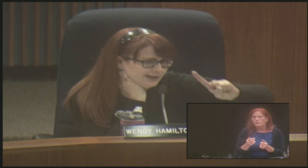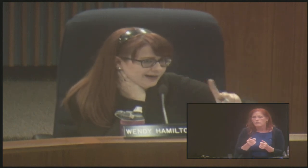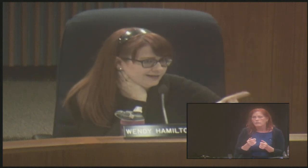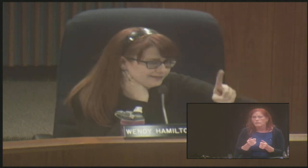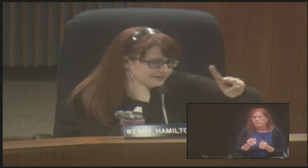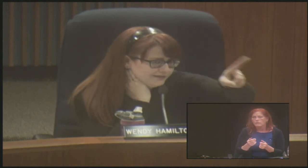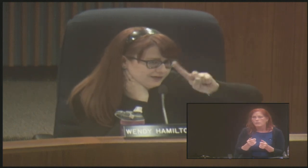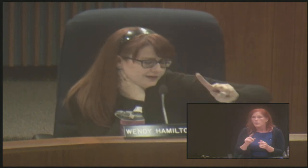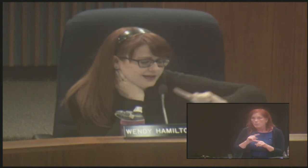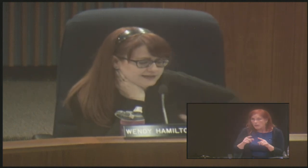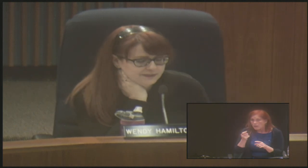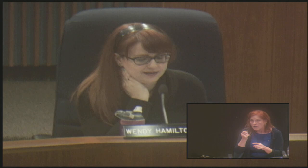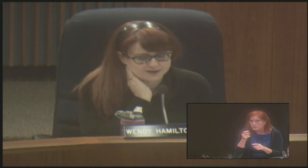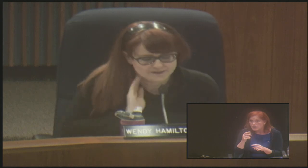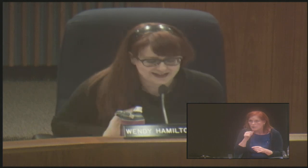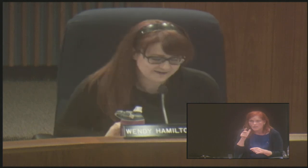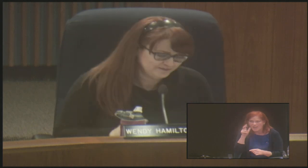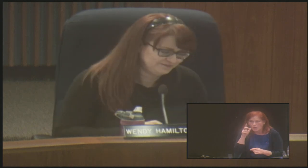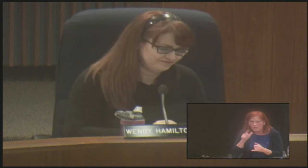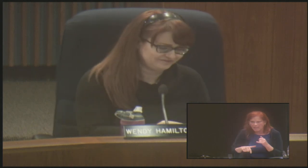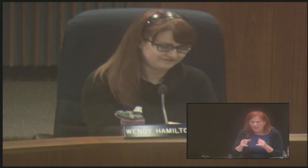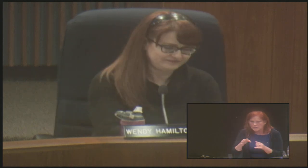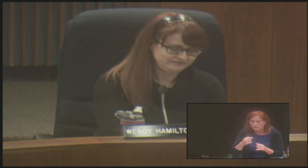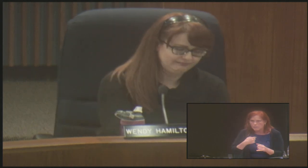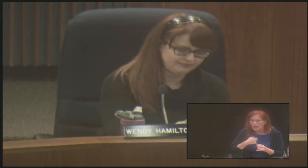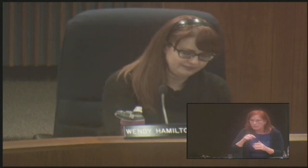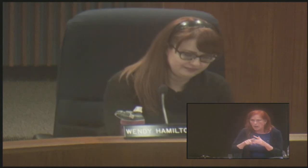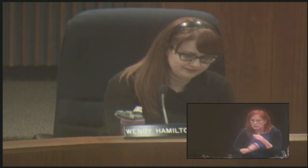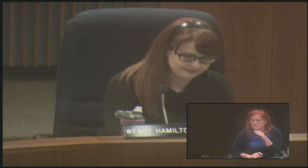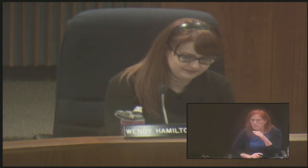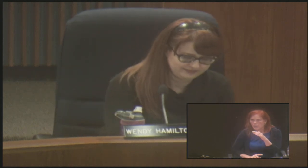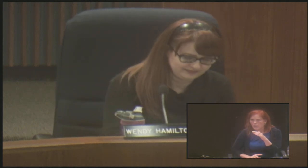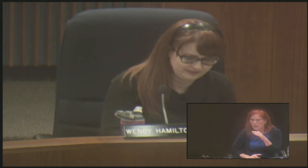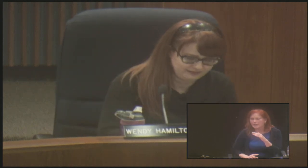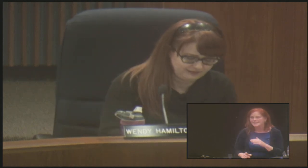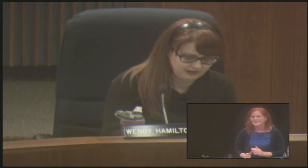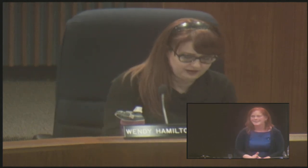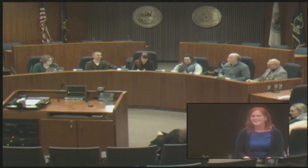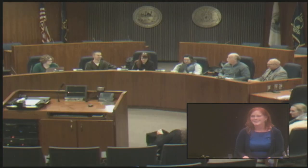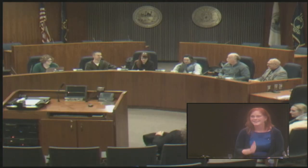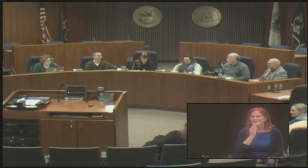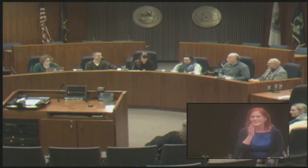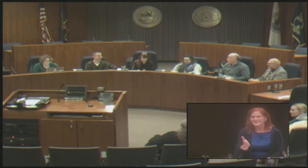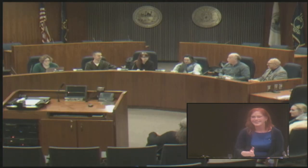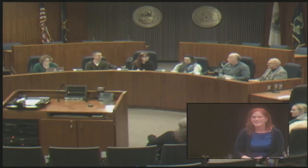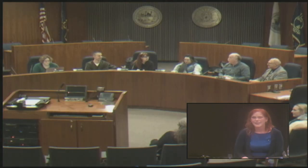but I'm not going anywhere. You haven't heard the last of me. So thank you. Thank you.